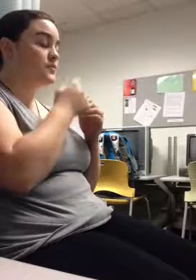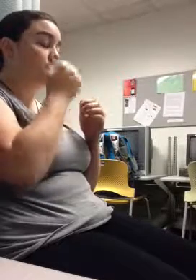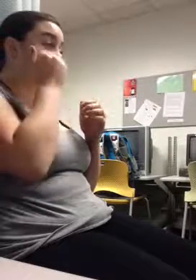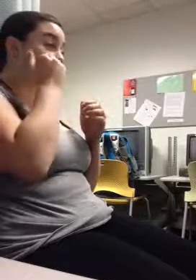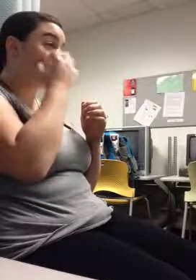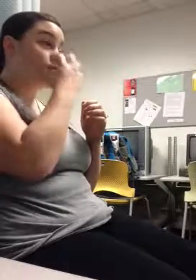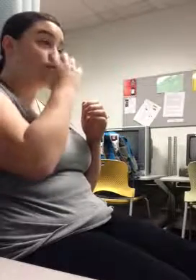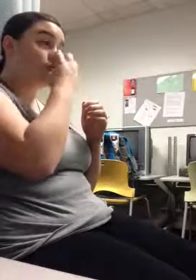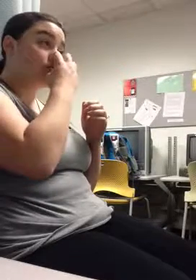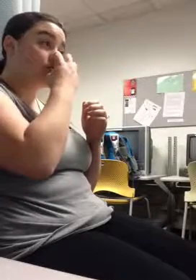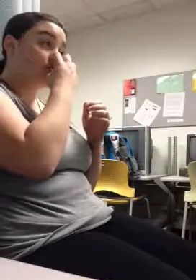mouthpiece.